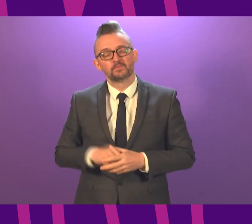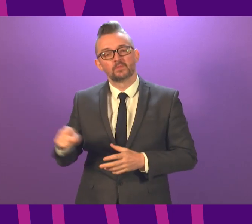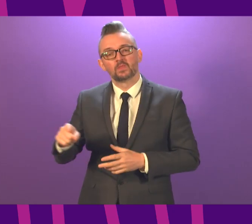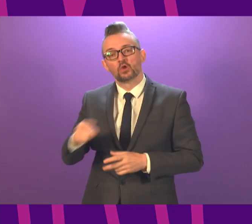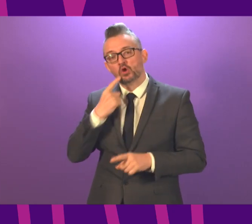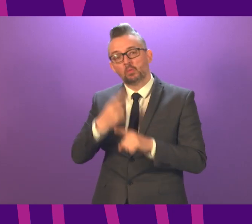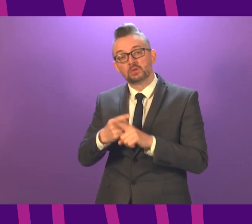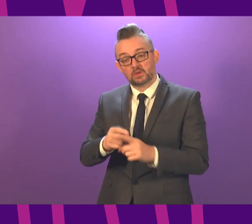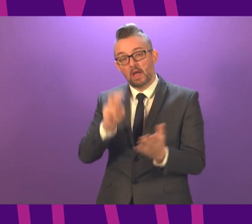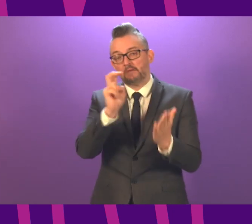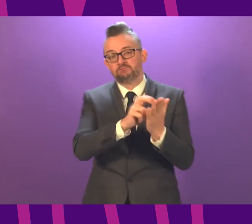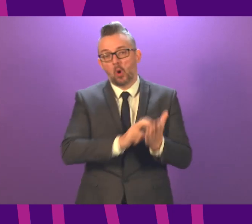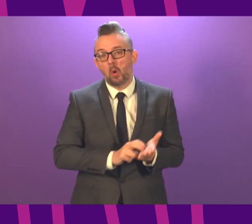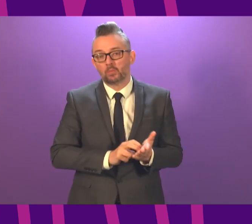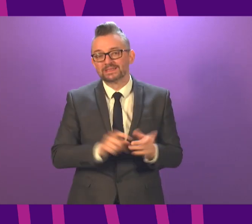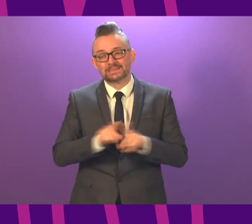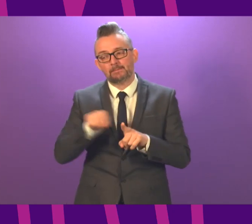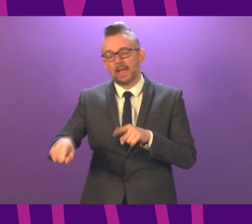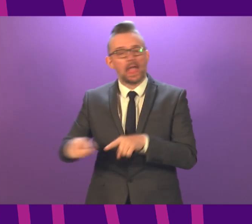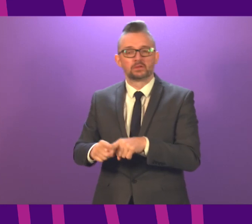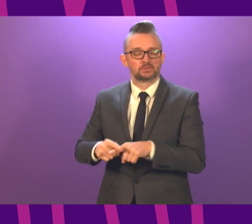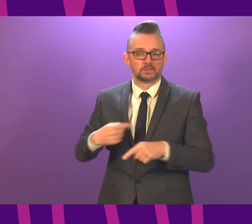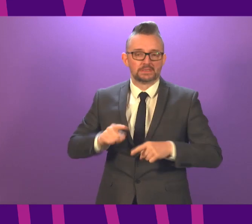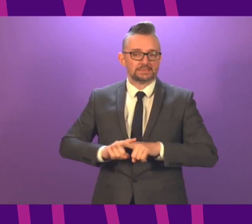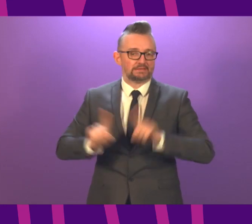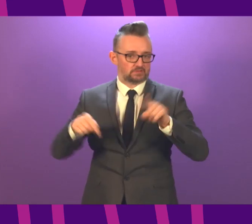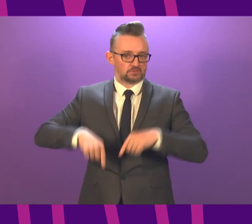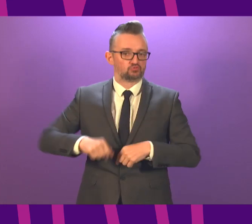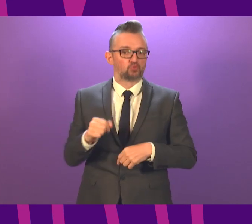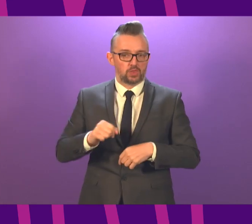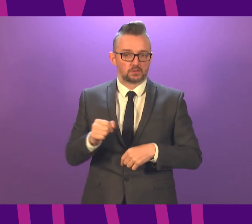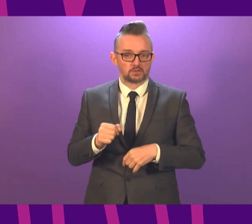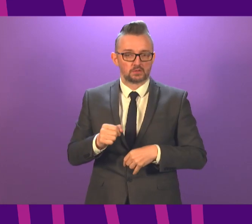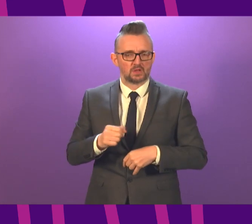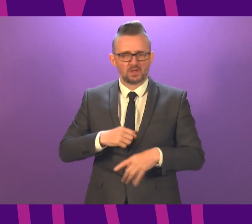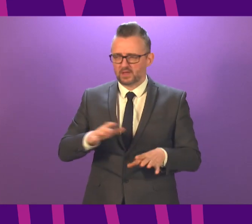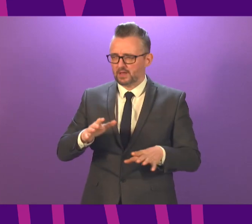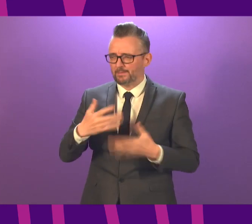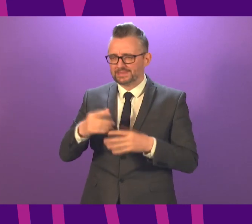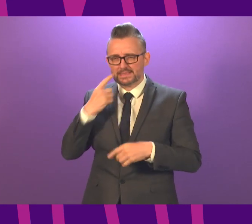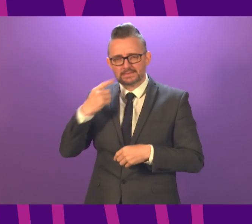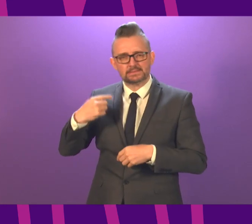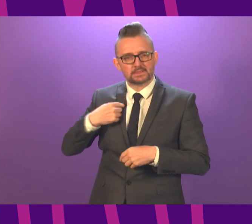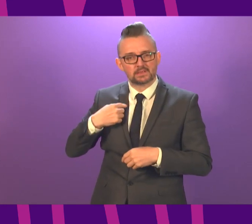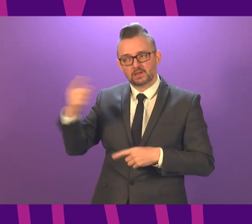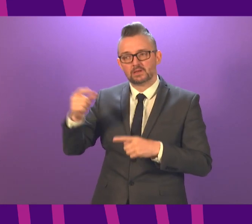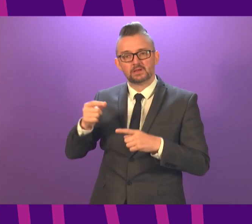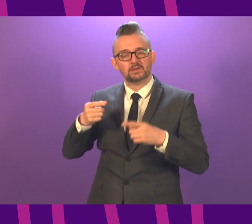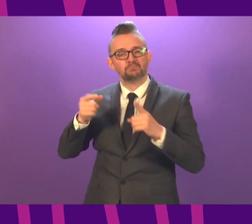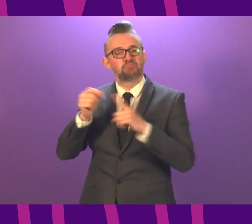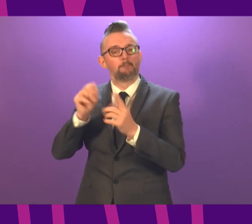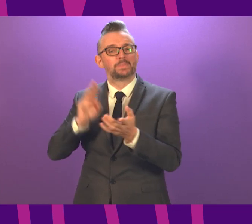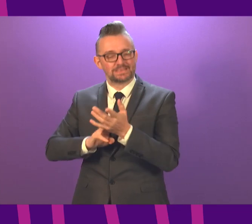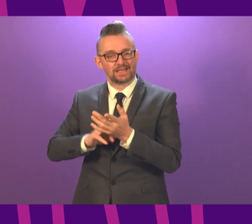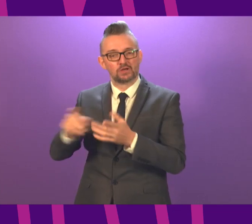the kind of form-filling that has raised concerns in England. And I heard, I think yesterday I heard the Prime Minister say that they